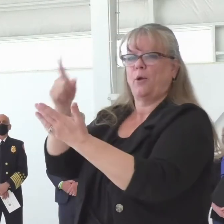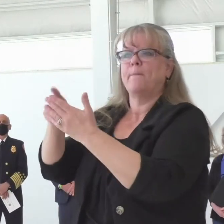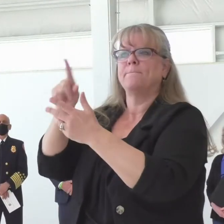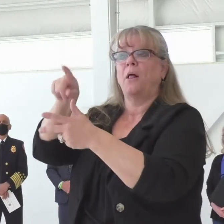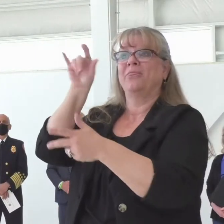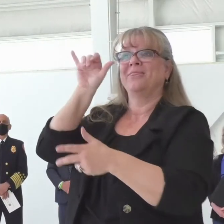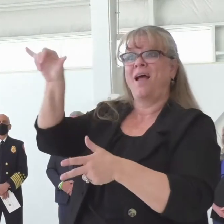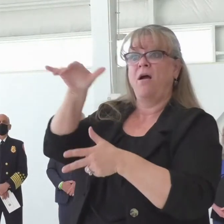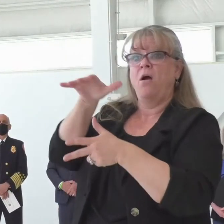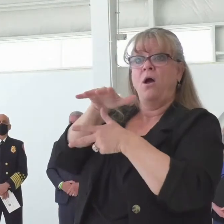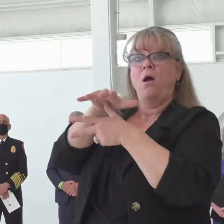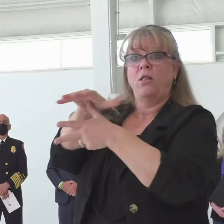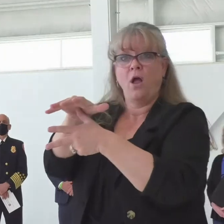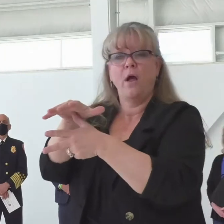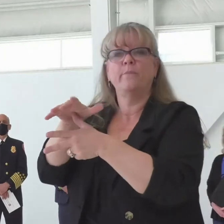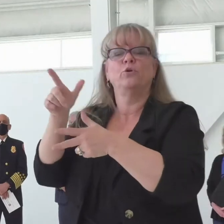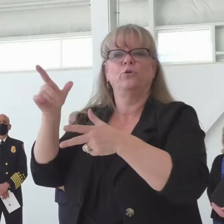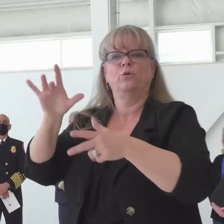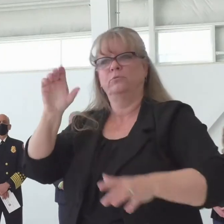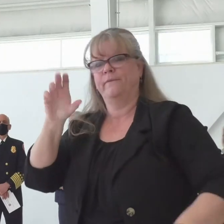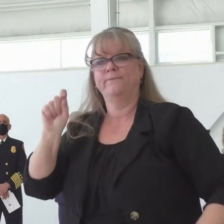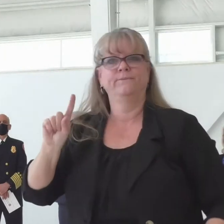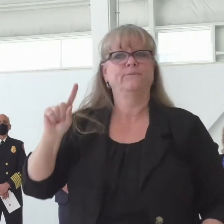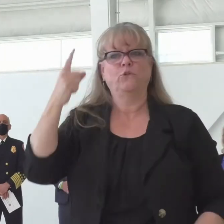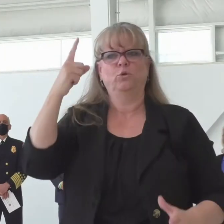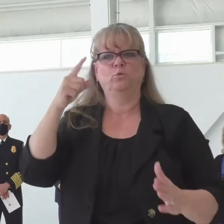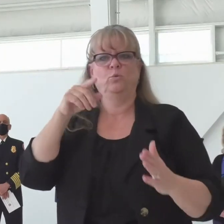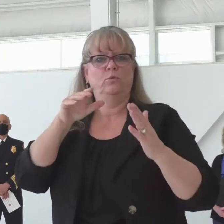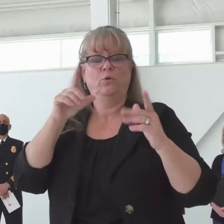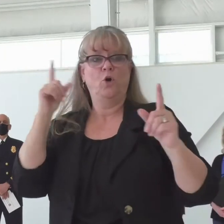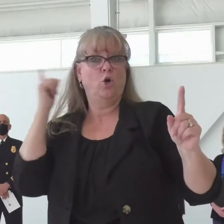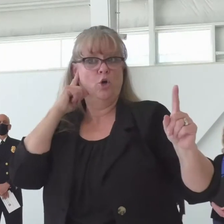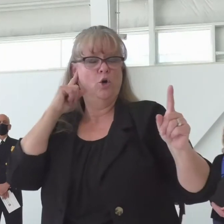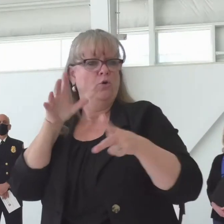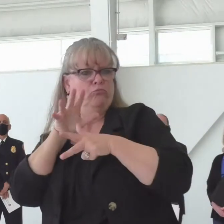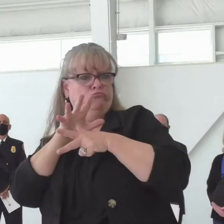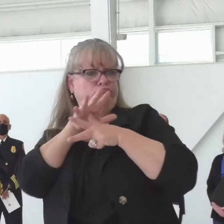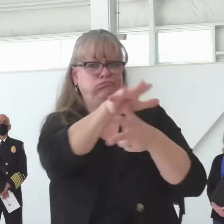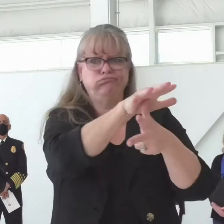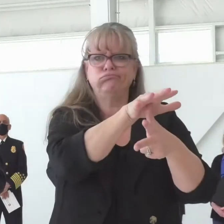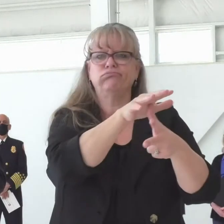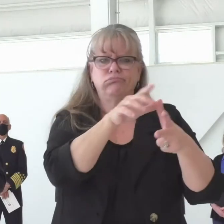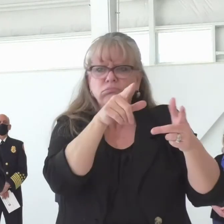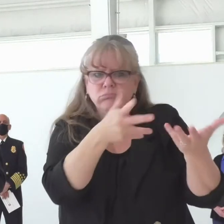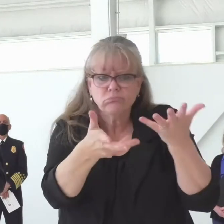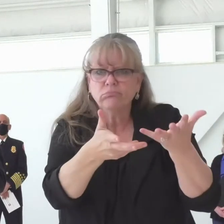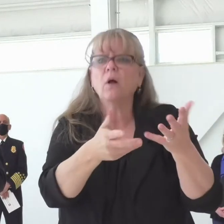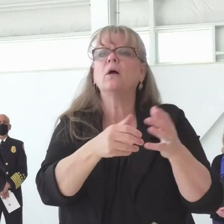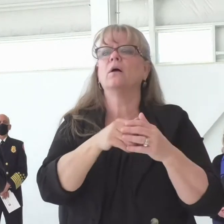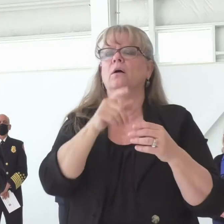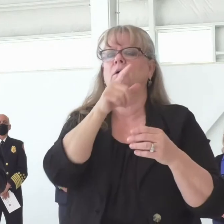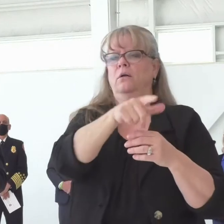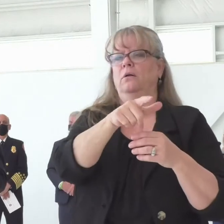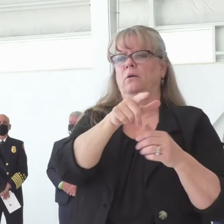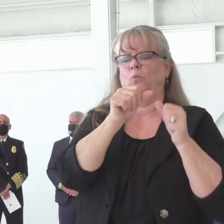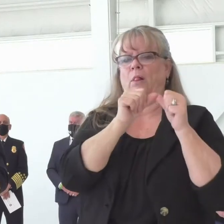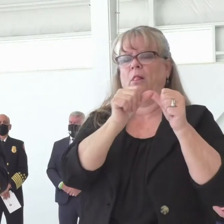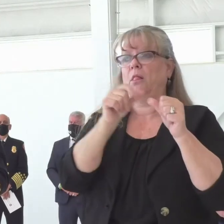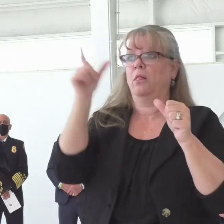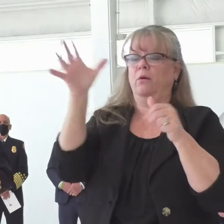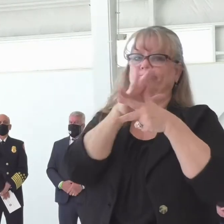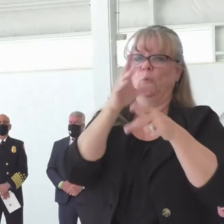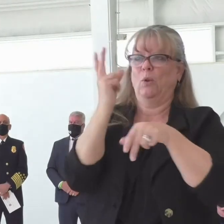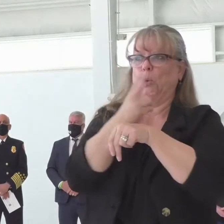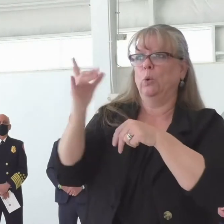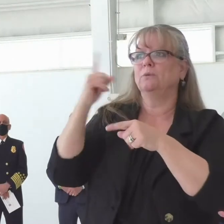initial attack, but it can also be used on longer duration wildfires. The signing of Senate Bill 21-49 increases the number